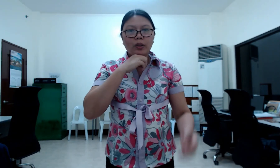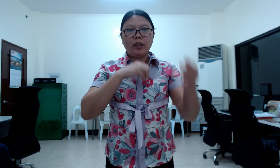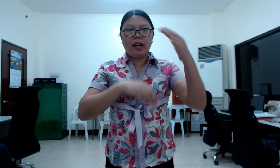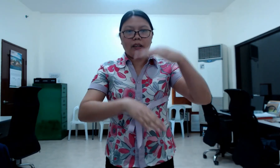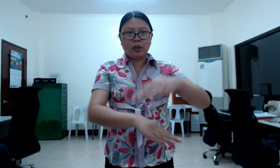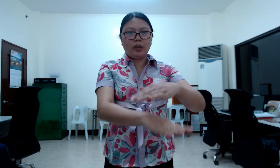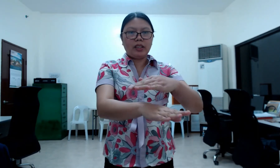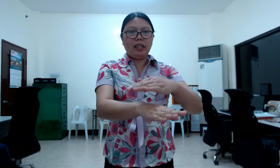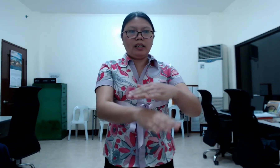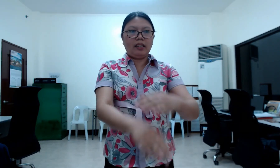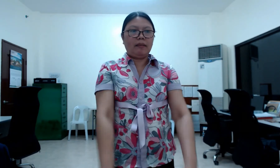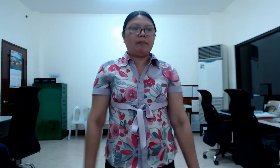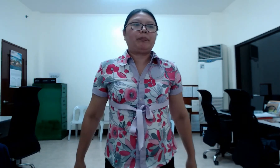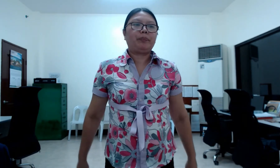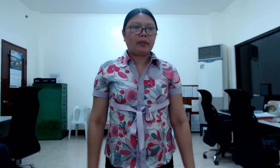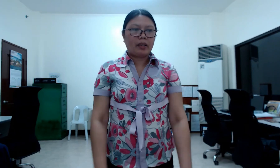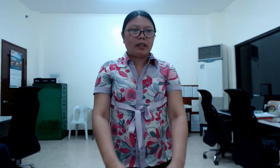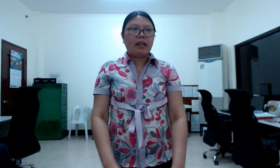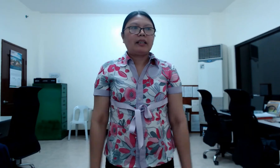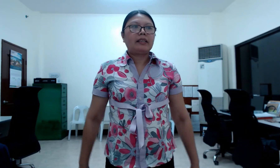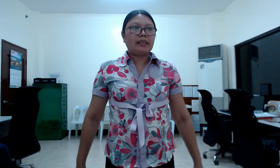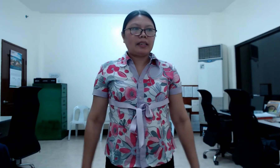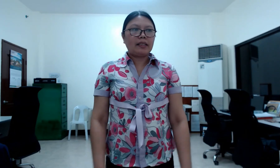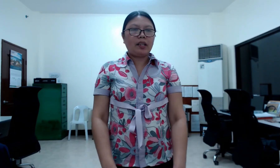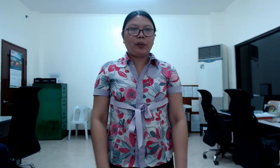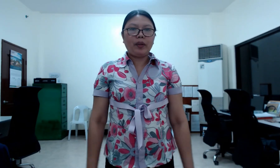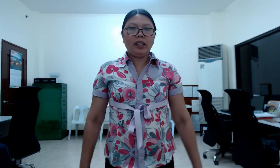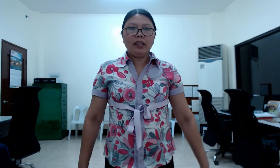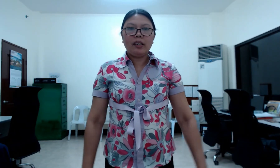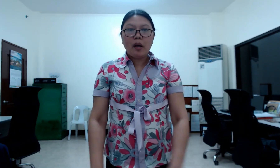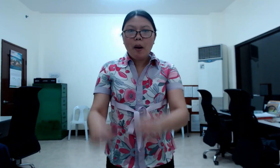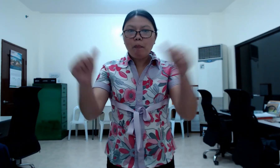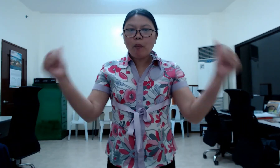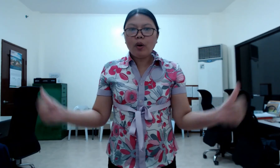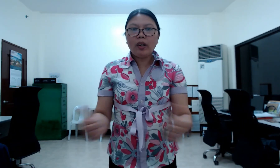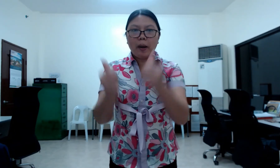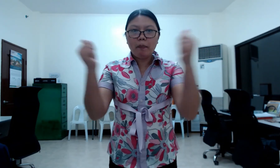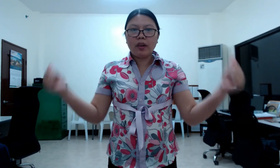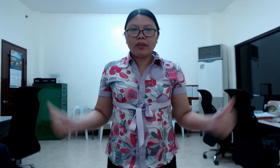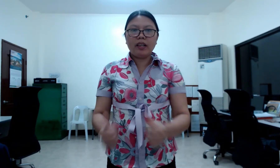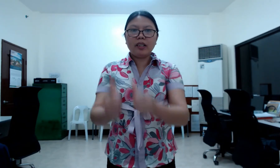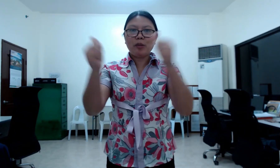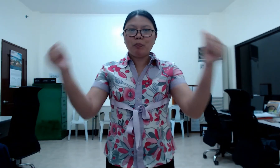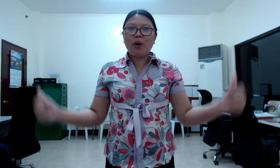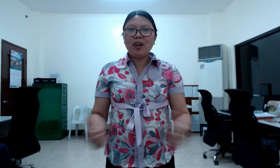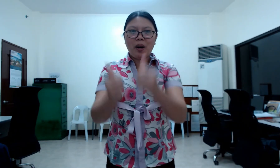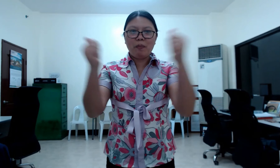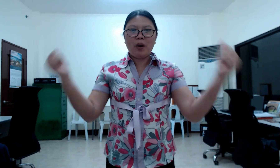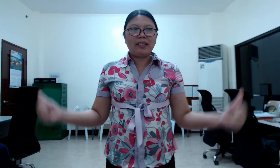enters in. Stanza 3. More abundant. More abundant.